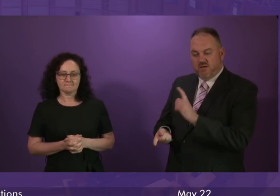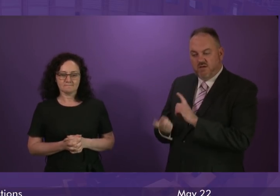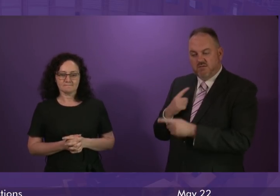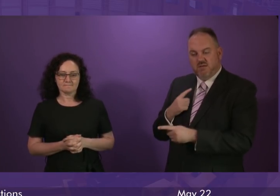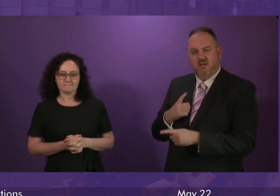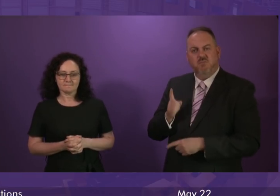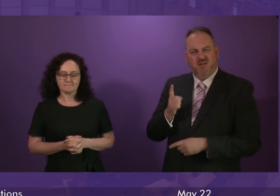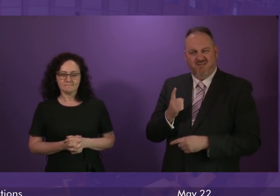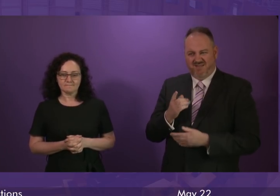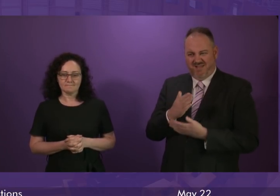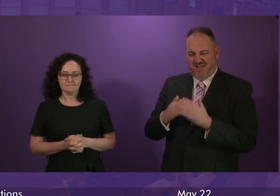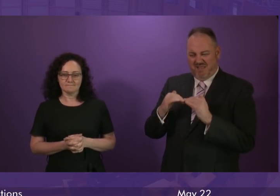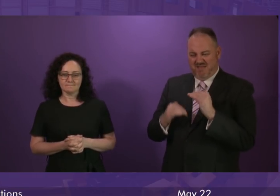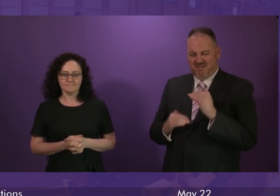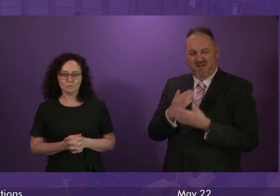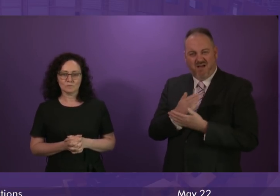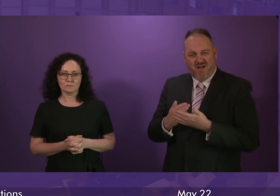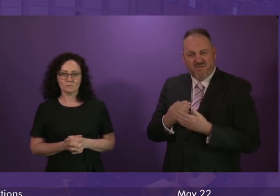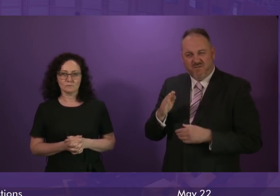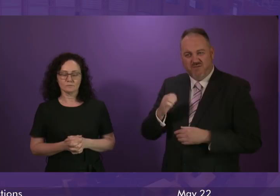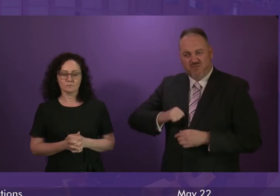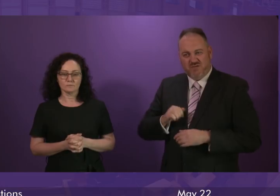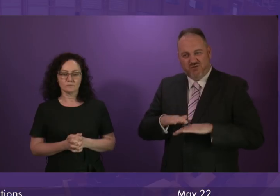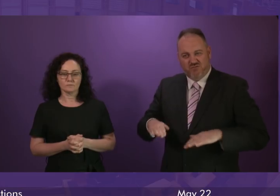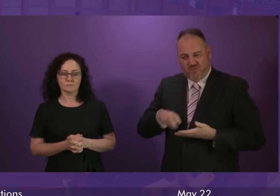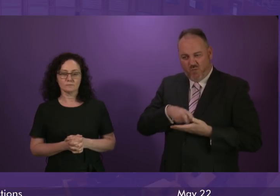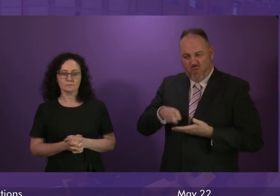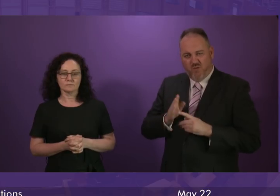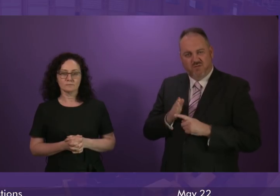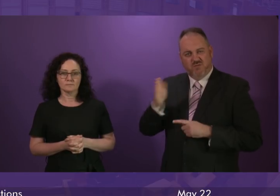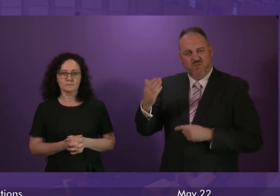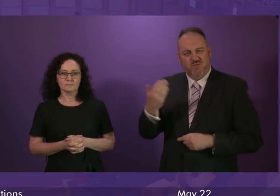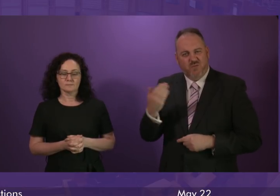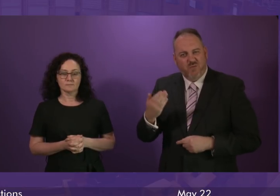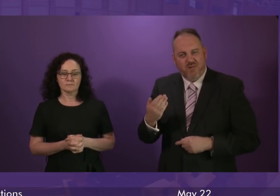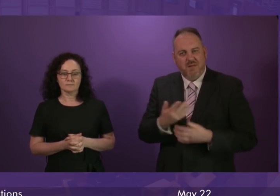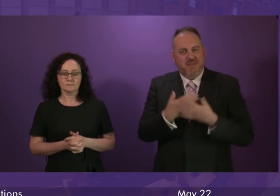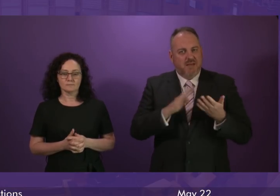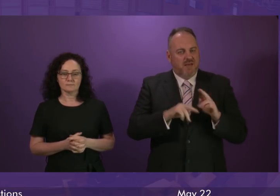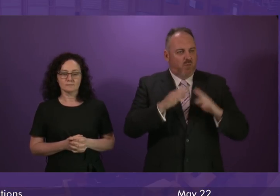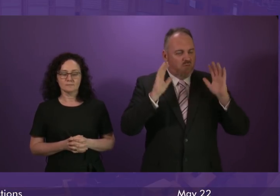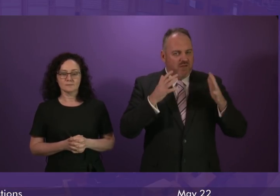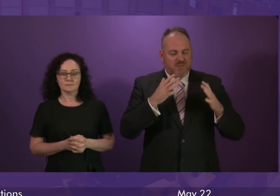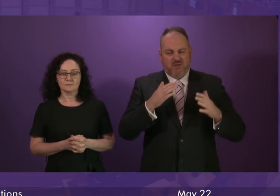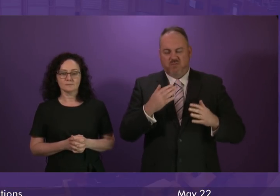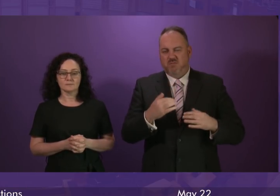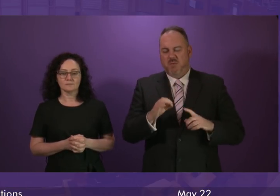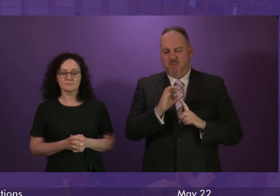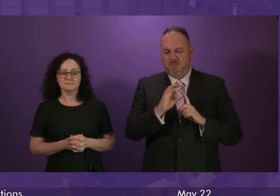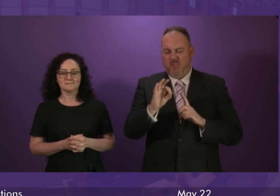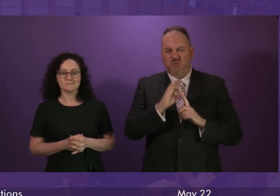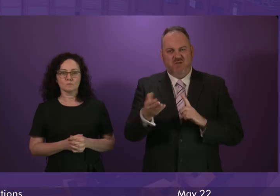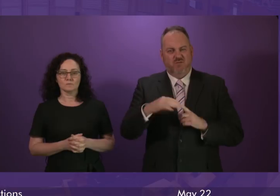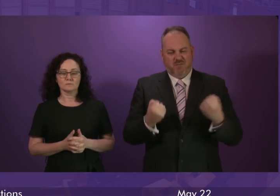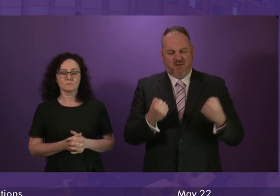half of Scottish children walk to school and one in four parents is concerned about the impact of pollution near schools. The SNP Government have